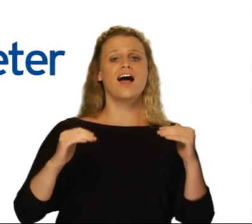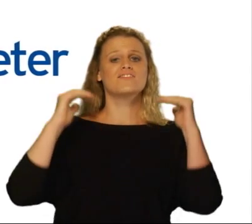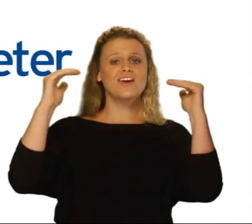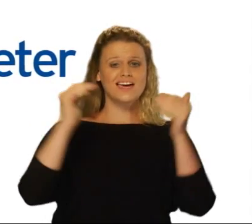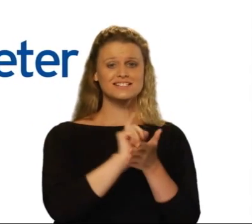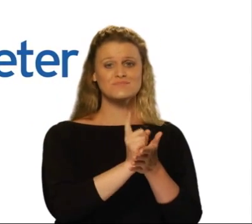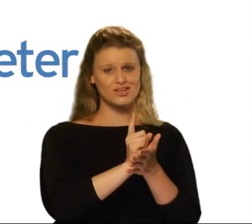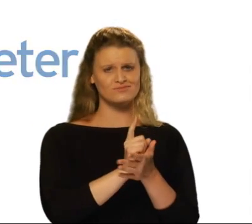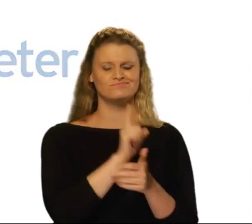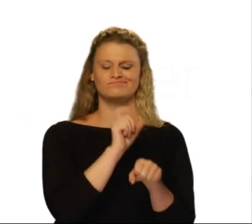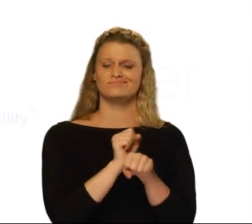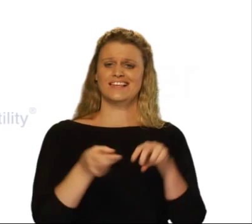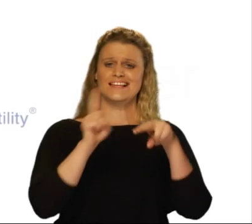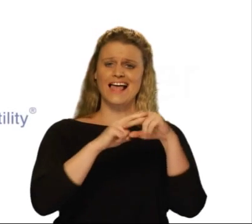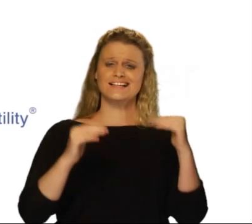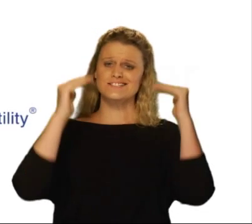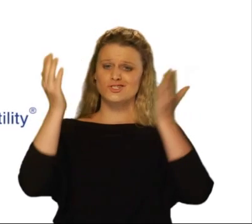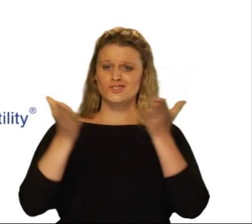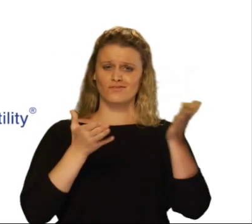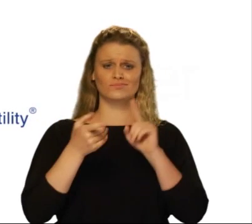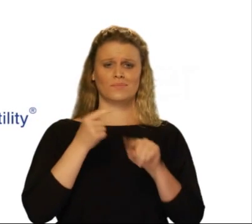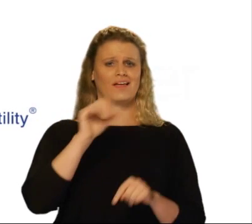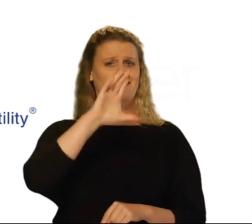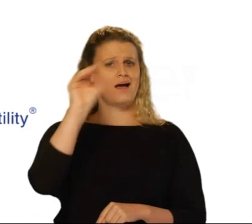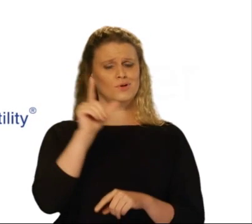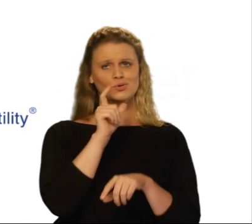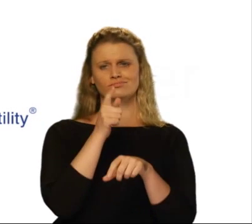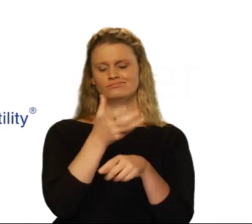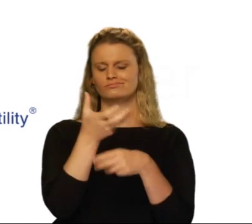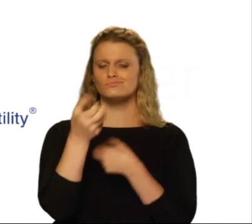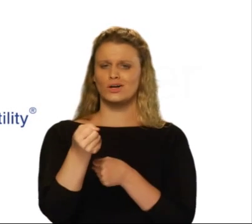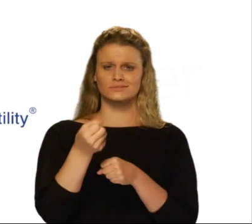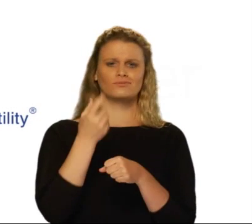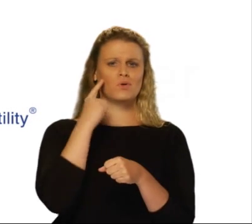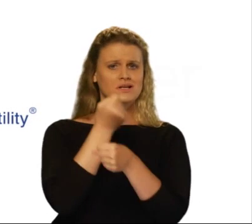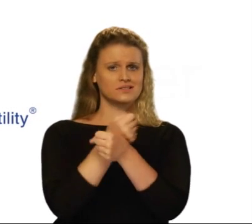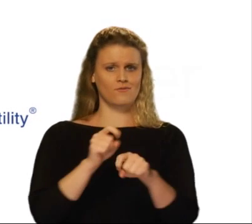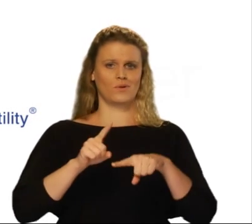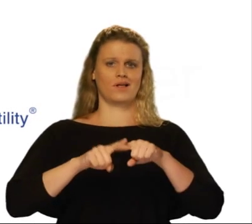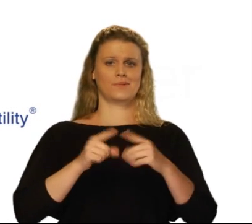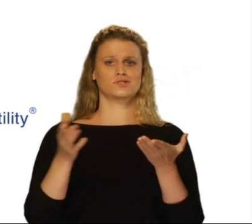from the company that has been trusted for safe and reliable service for over 140 years.